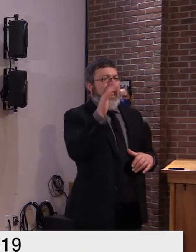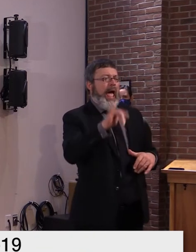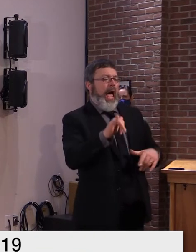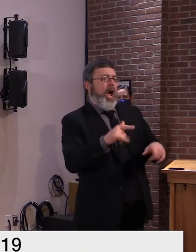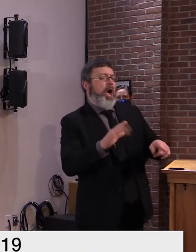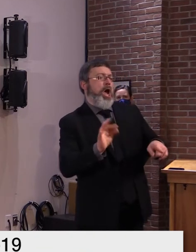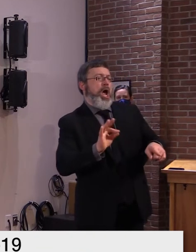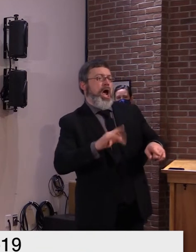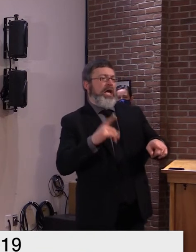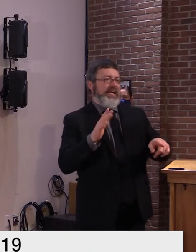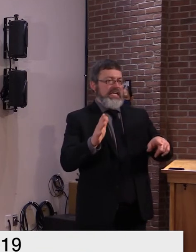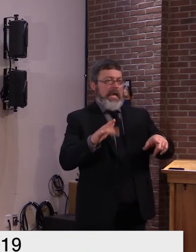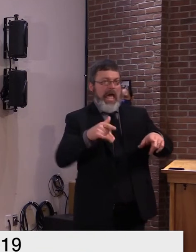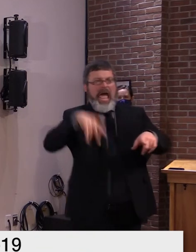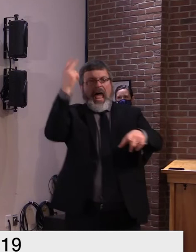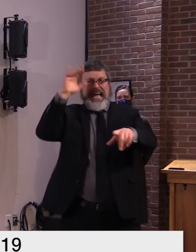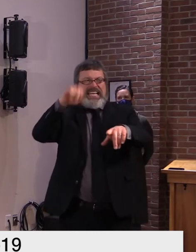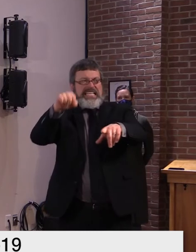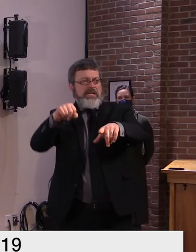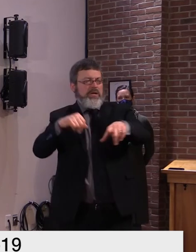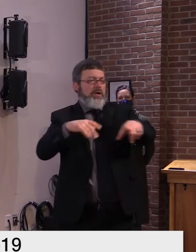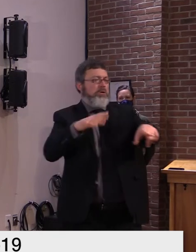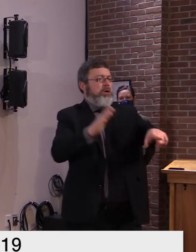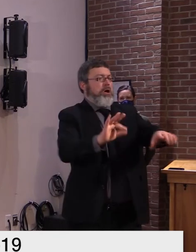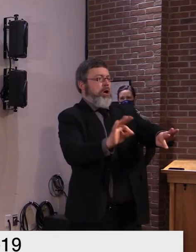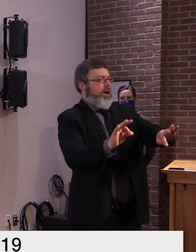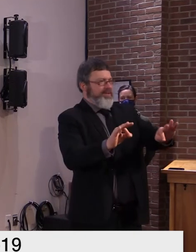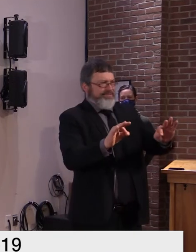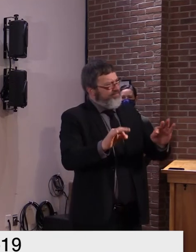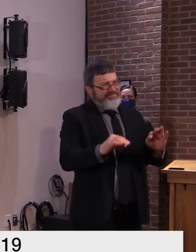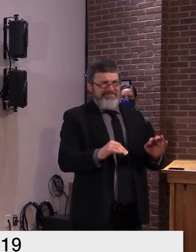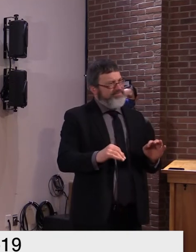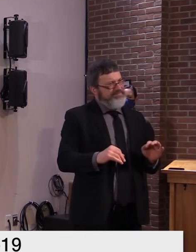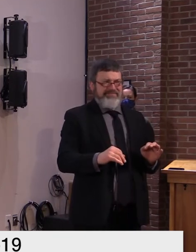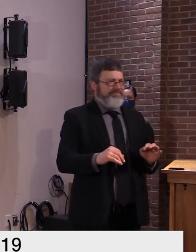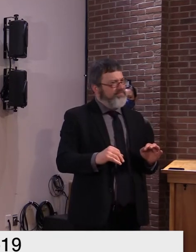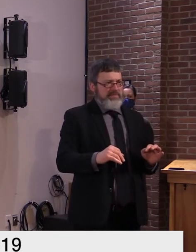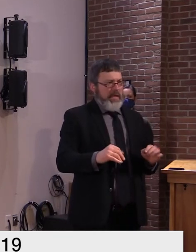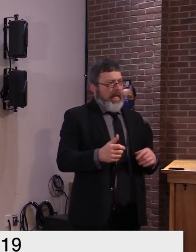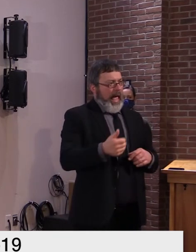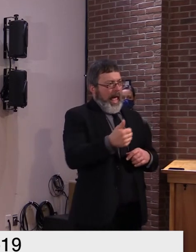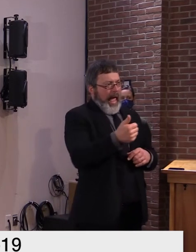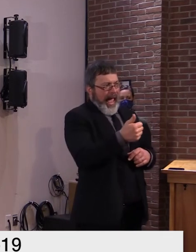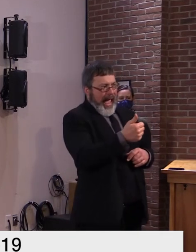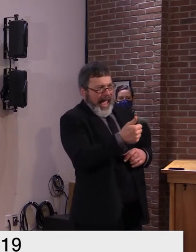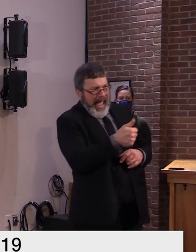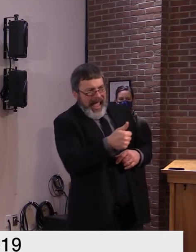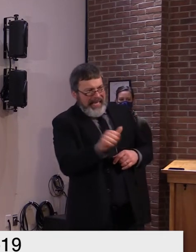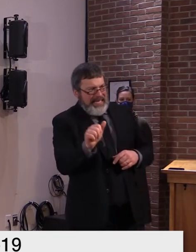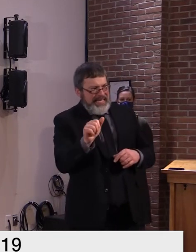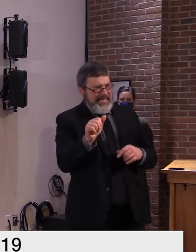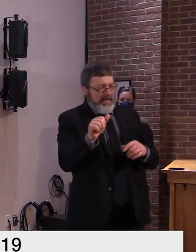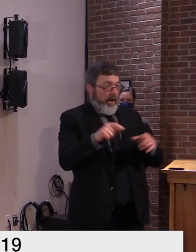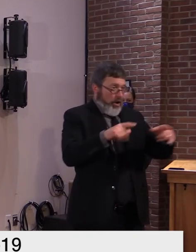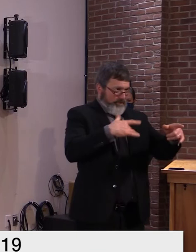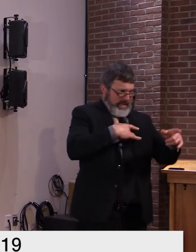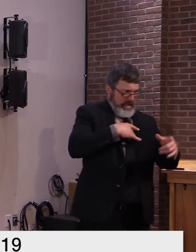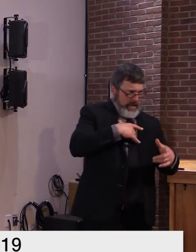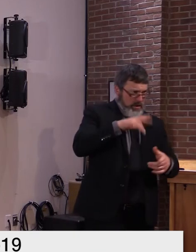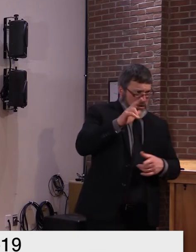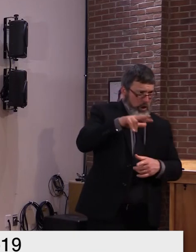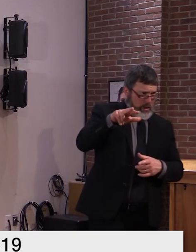or copies that were too few to detect on a very, very sensitive assay